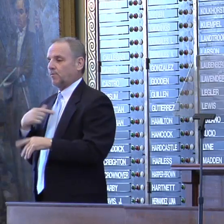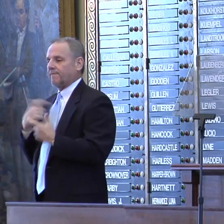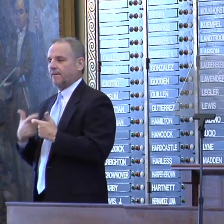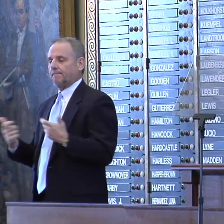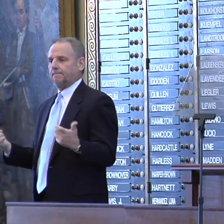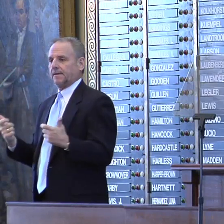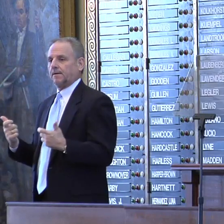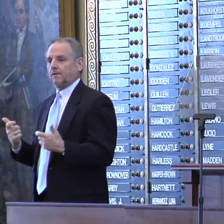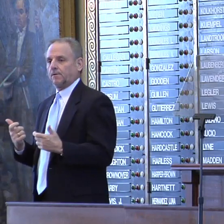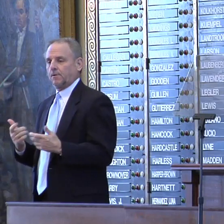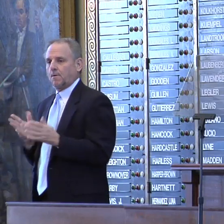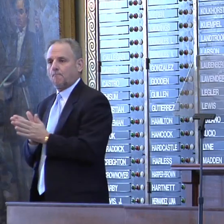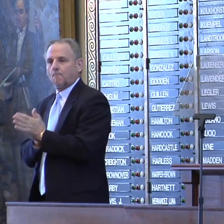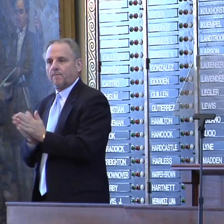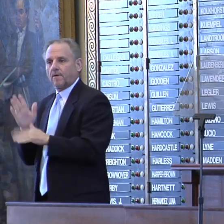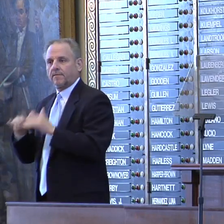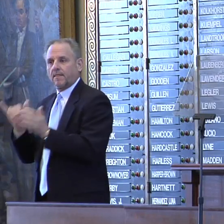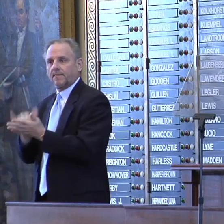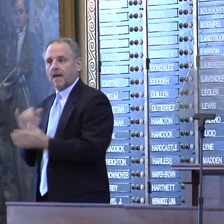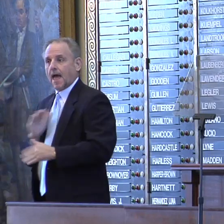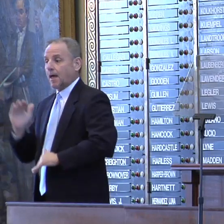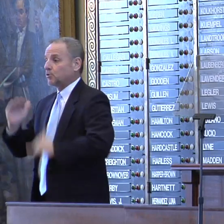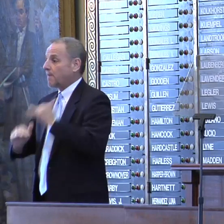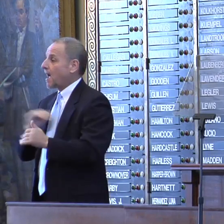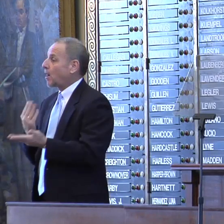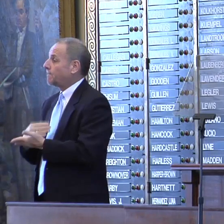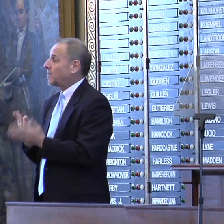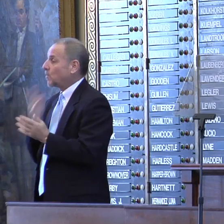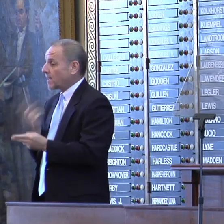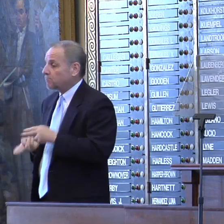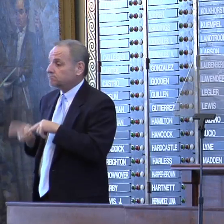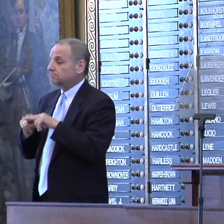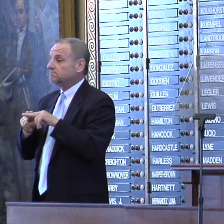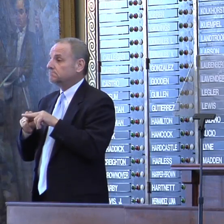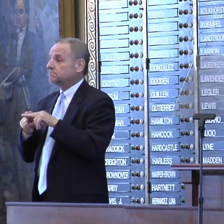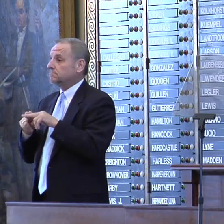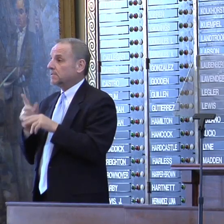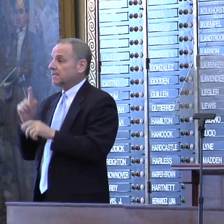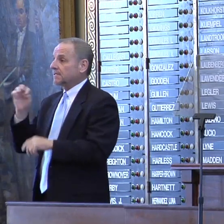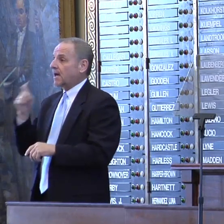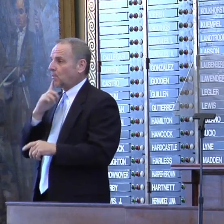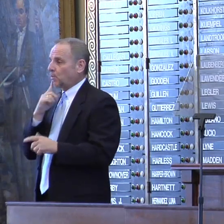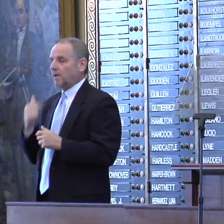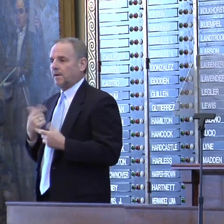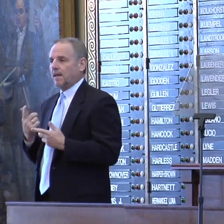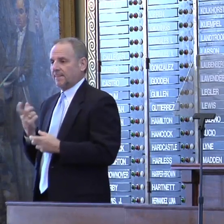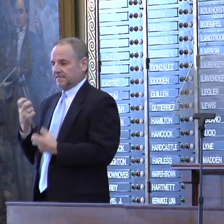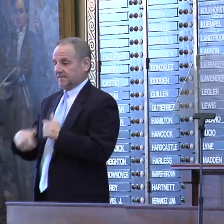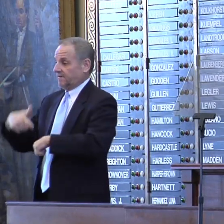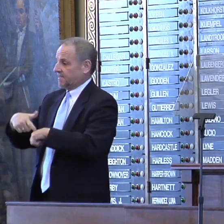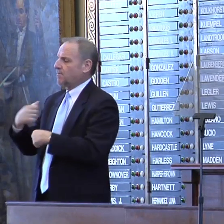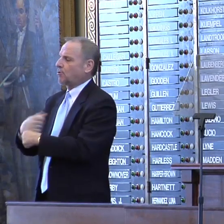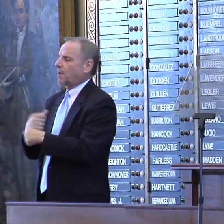bigger motivation than that. Balancing our budget without raising taxes will keep us moving forward out of these tough economic times,